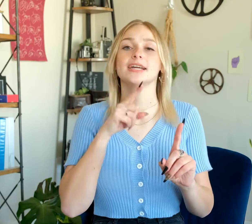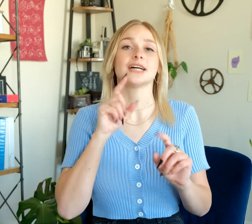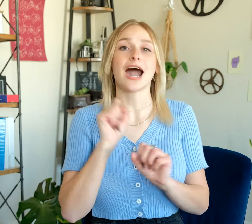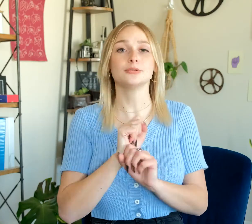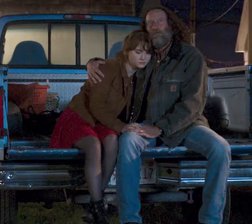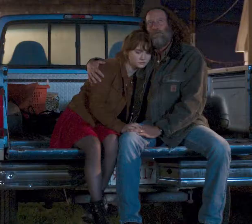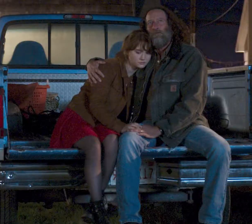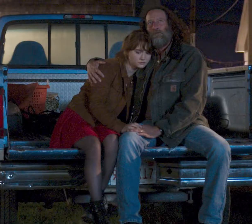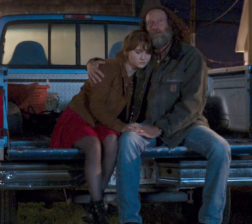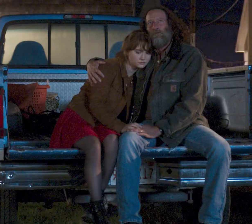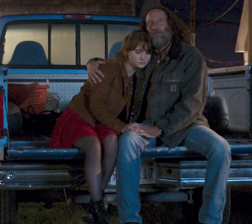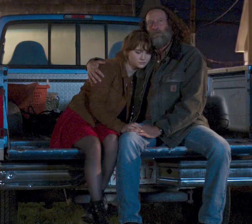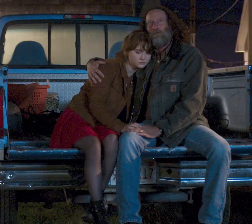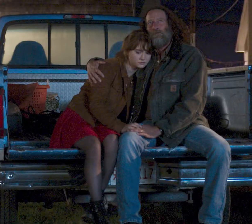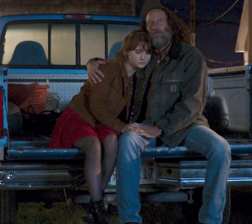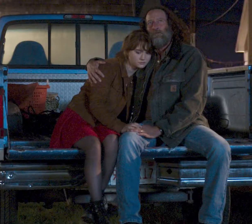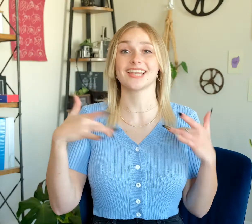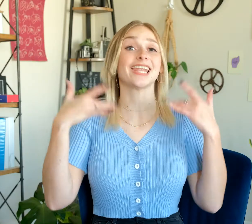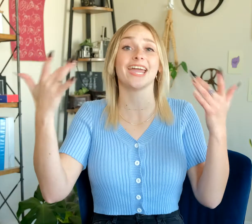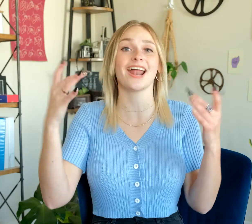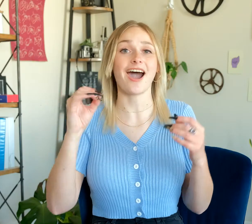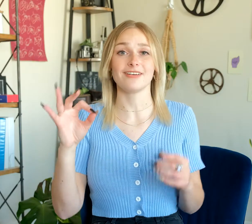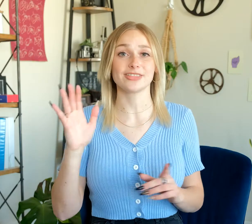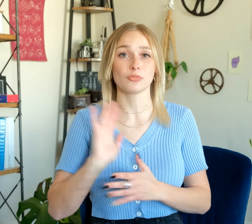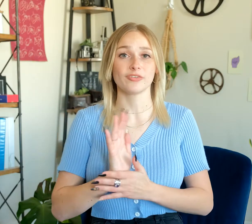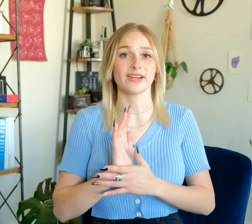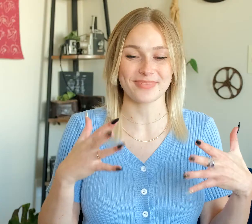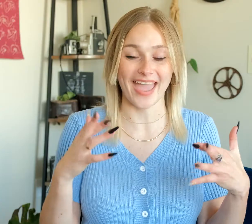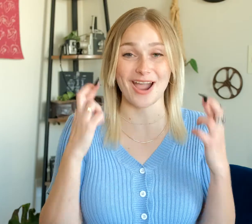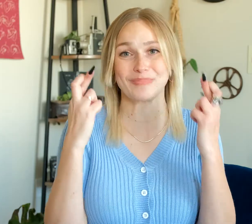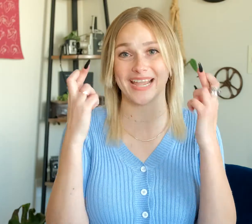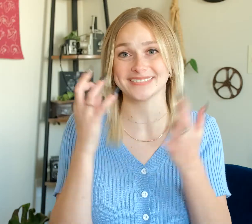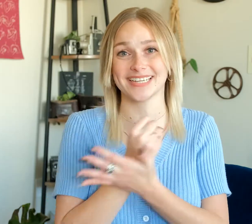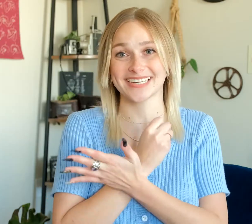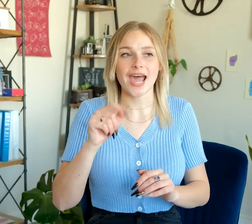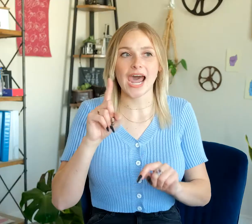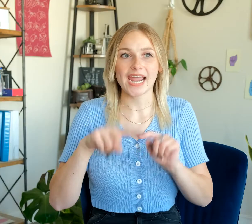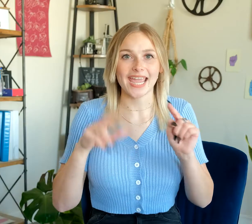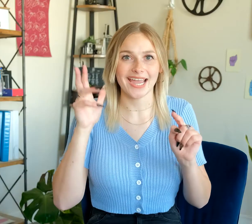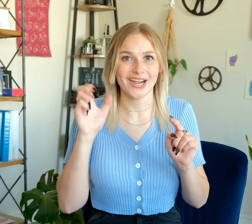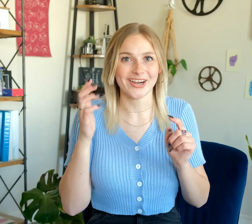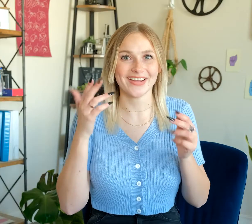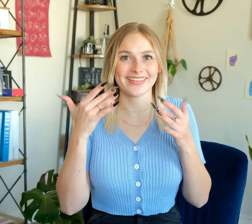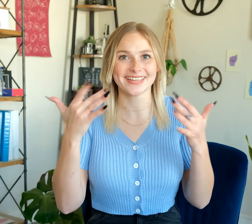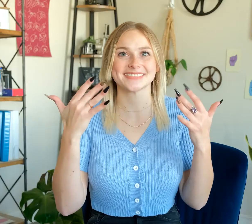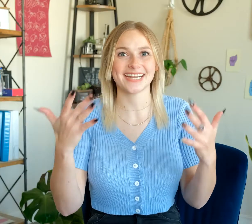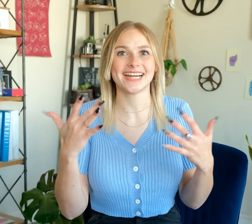feel absolutely 100% the delight of the movie. And I hope he gets it. And I can't hear the singer,